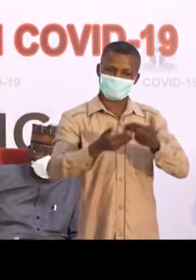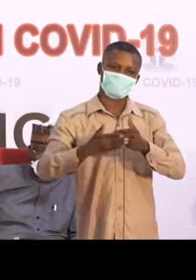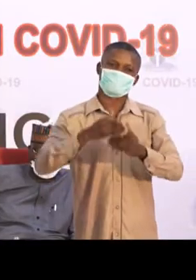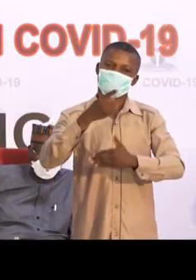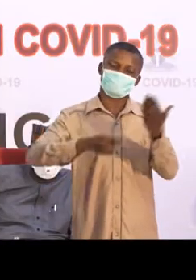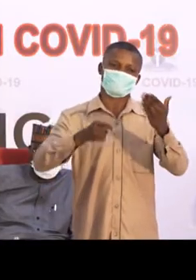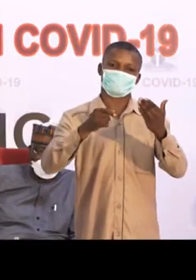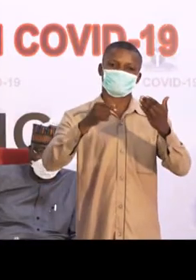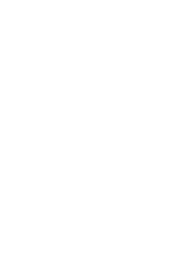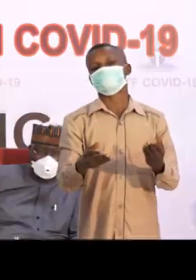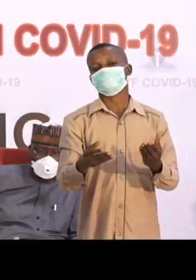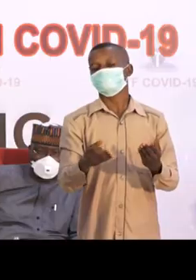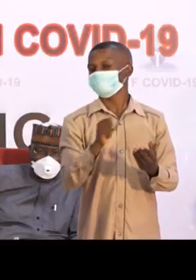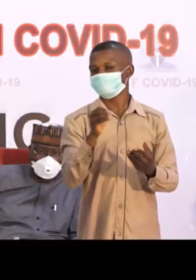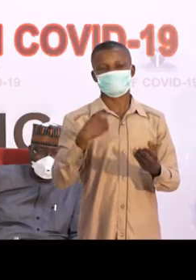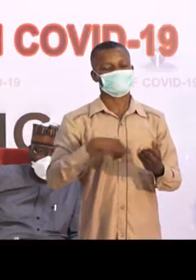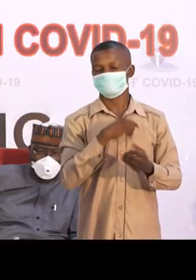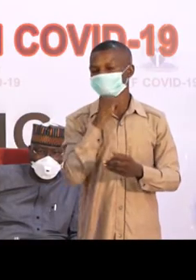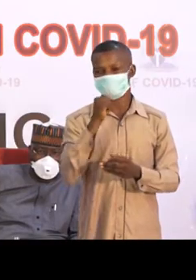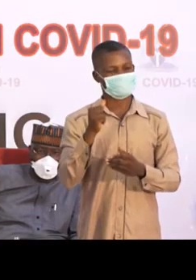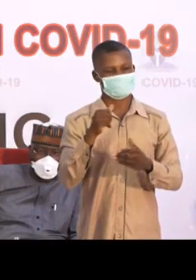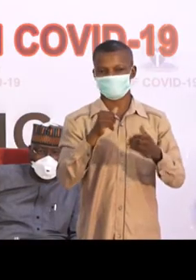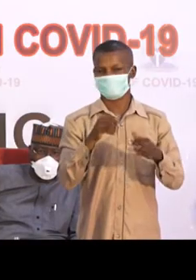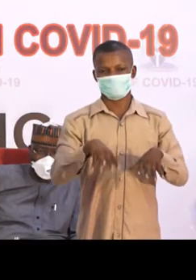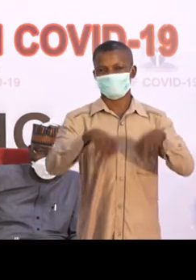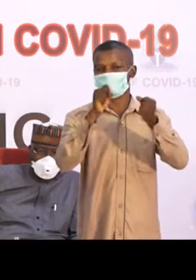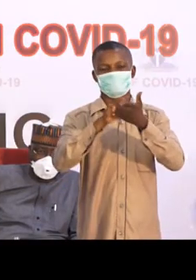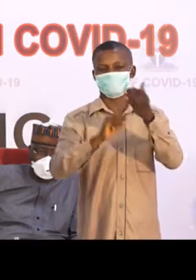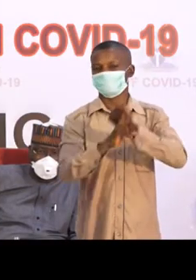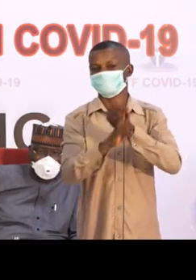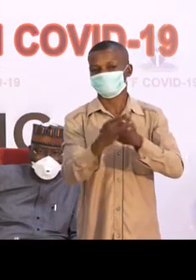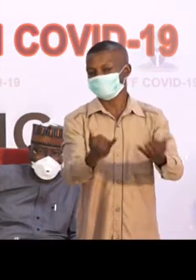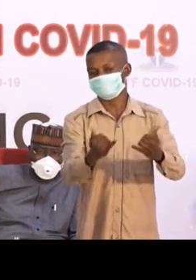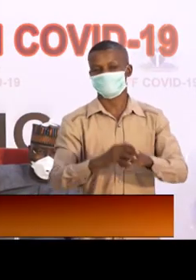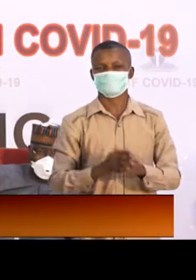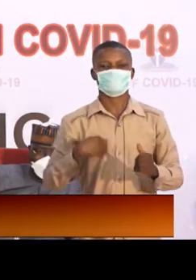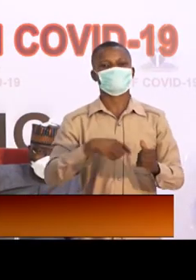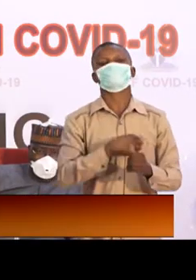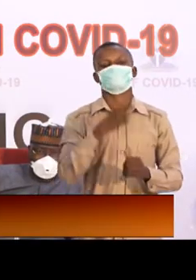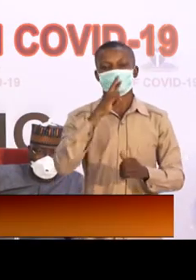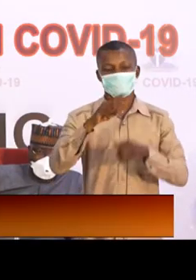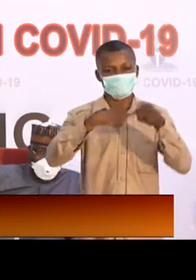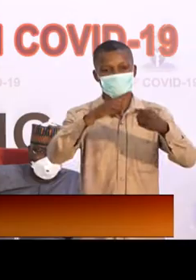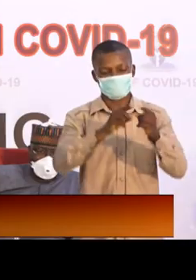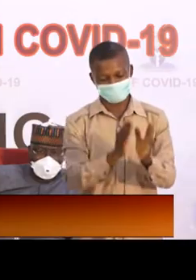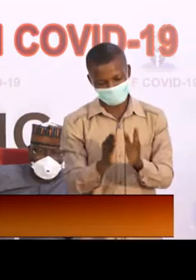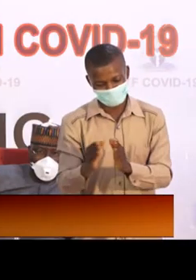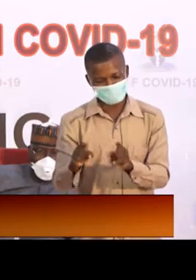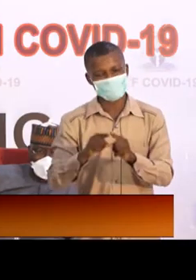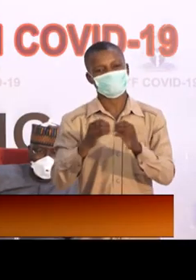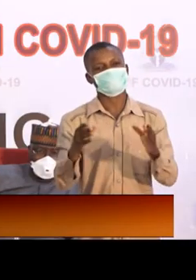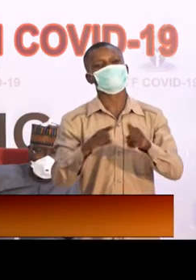misleading. We are not taking that risk yet. We are going to prepare as much as possible,